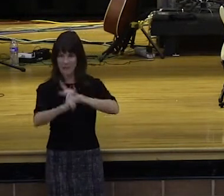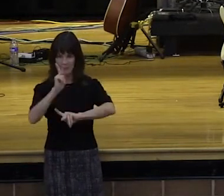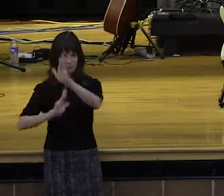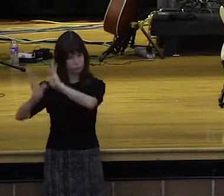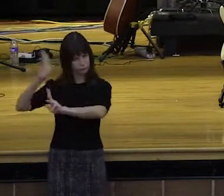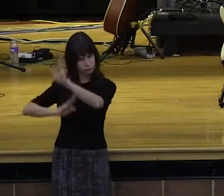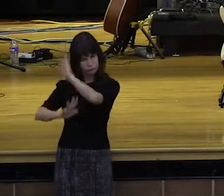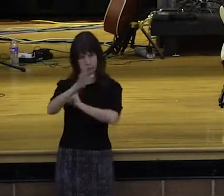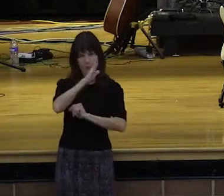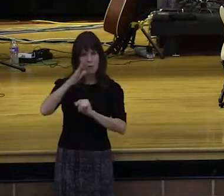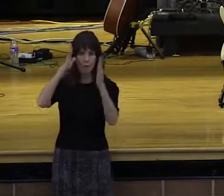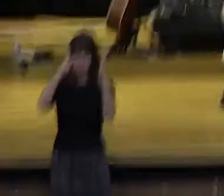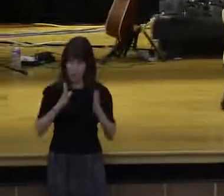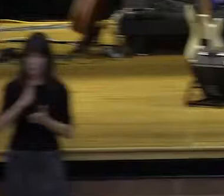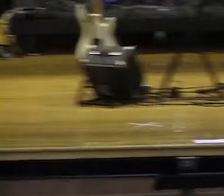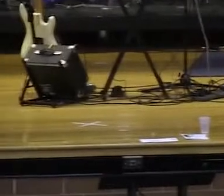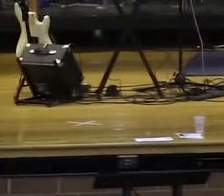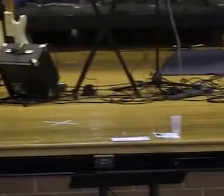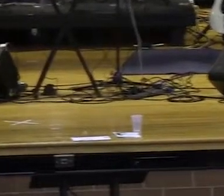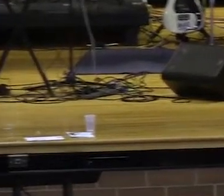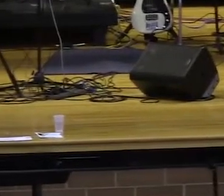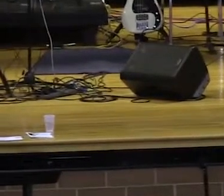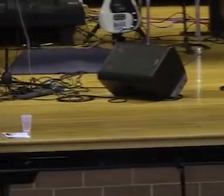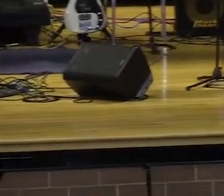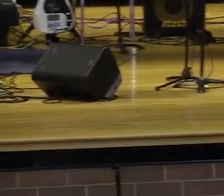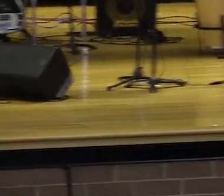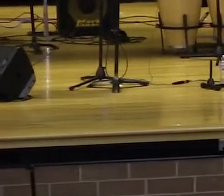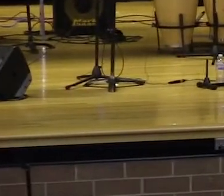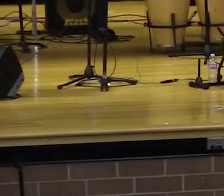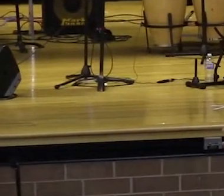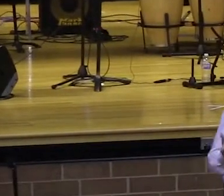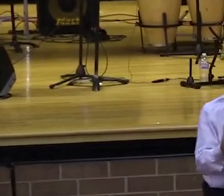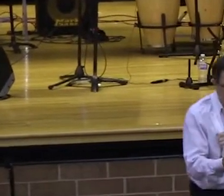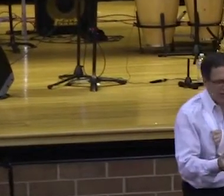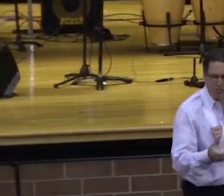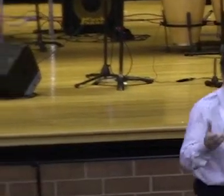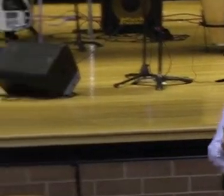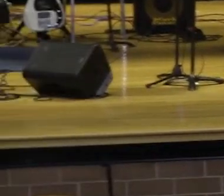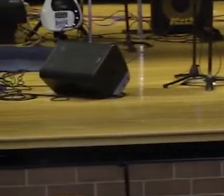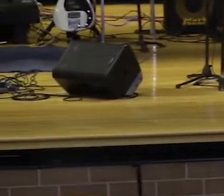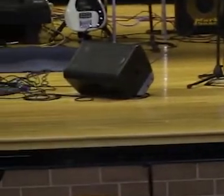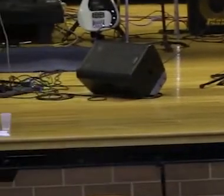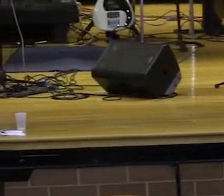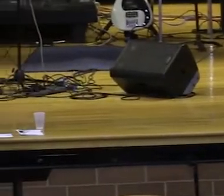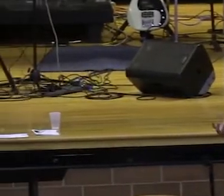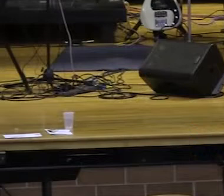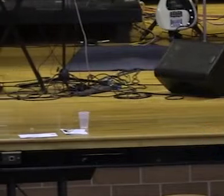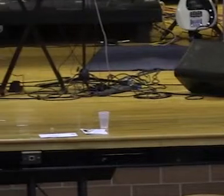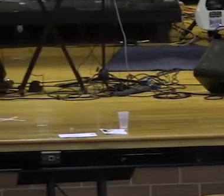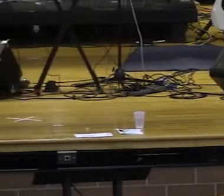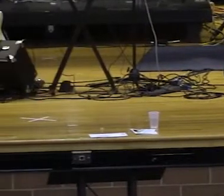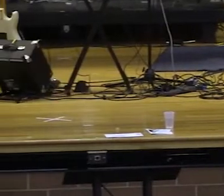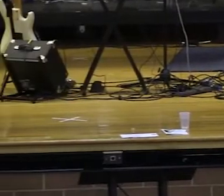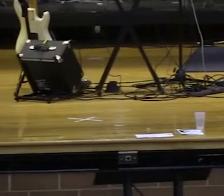the day. But whatever your income is made of, it says, A tenth of that belongs to God. A tithe means a tenth. And every one of us,